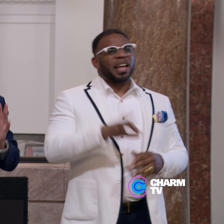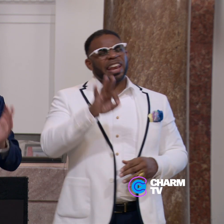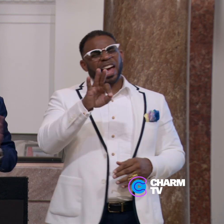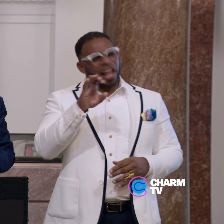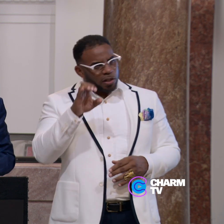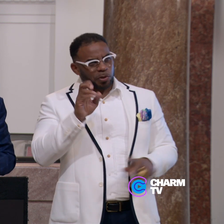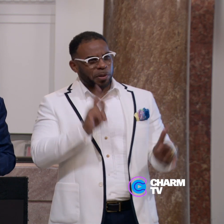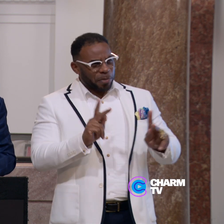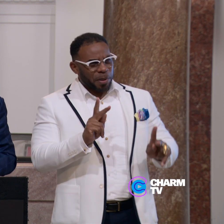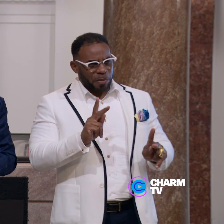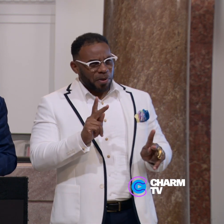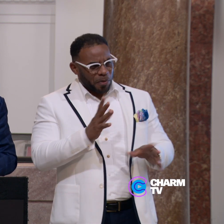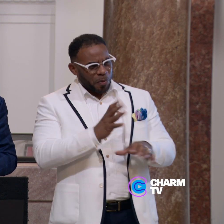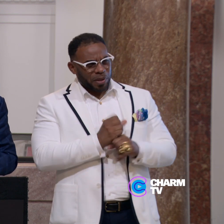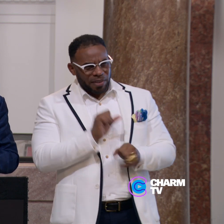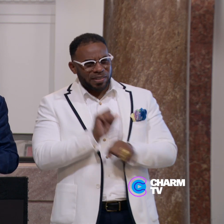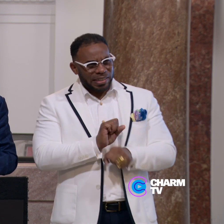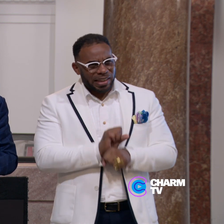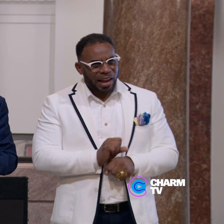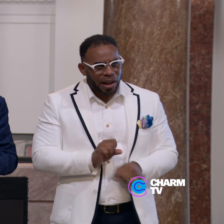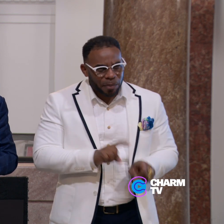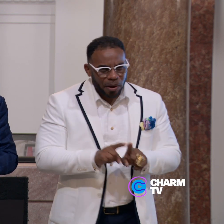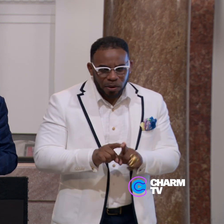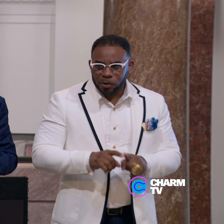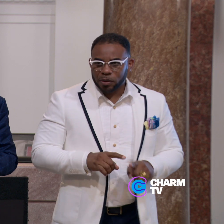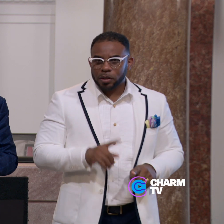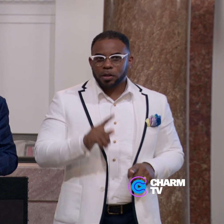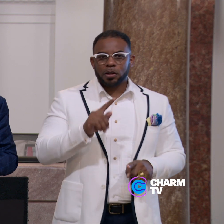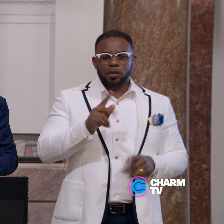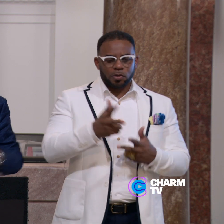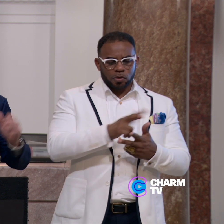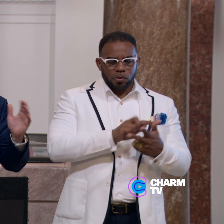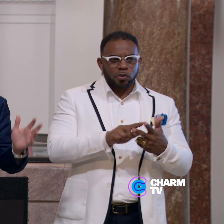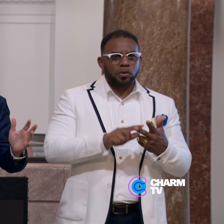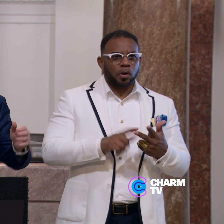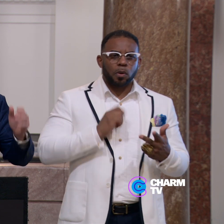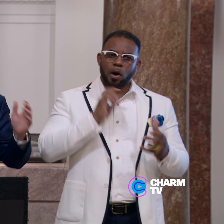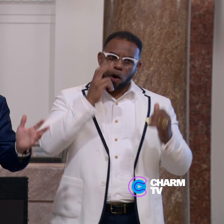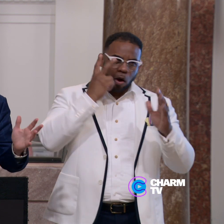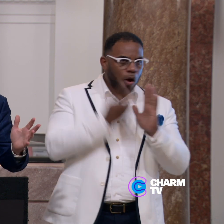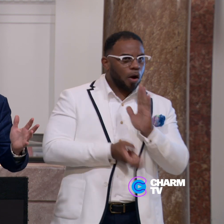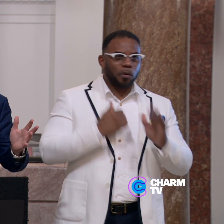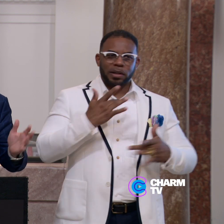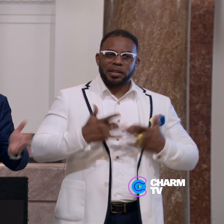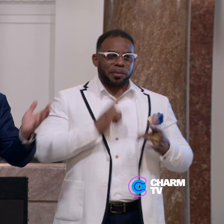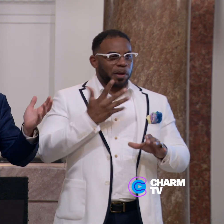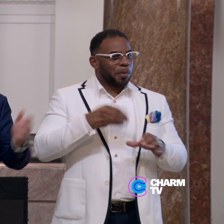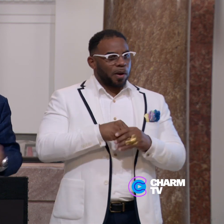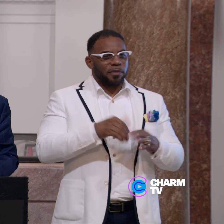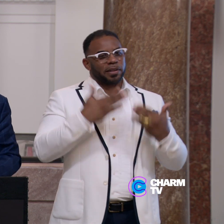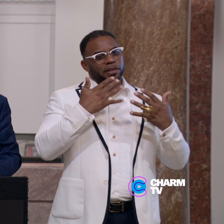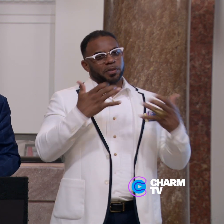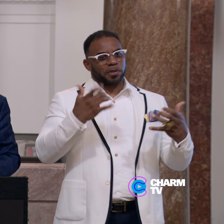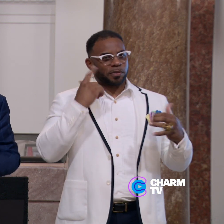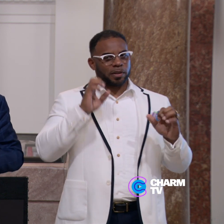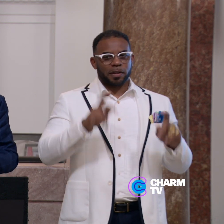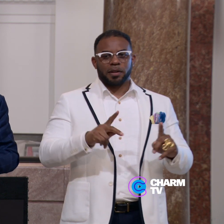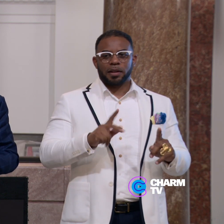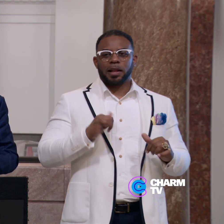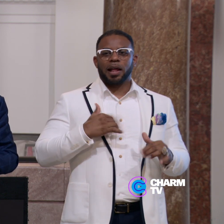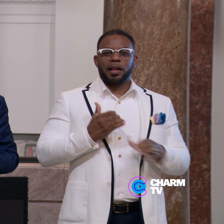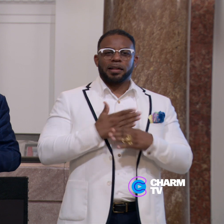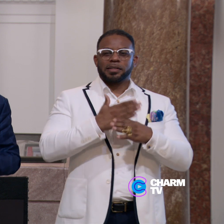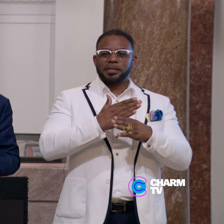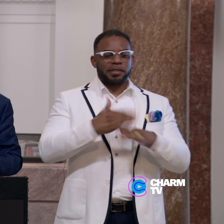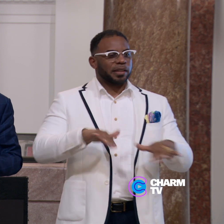900 people have received jobs as well, tripartite mission. So we're all in, we're excited to be part. Thank you for this opportunity that I